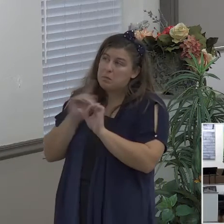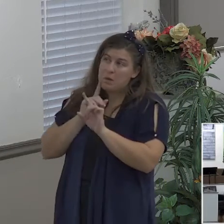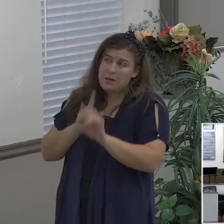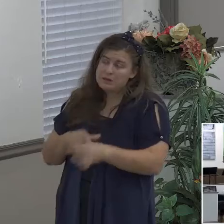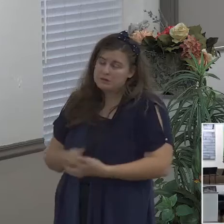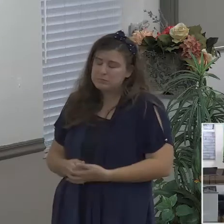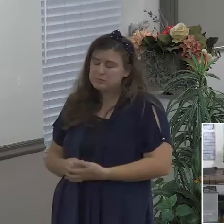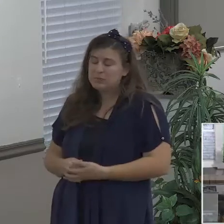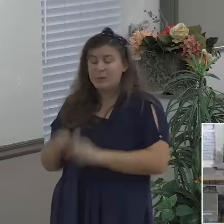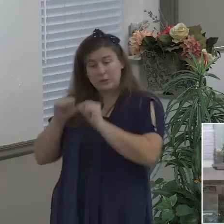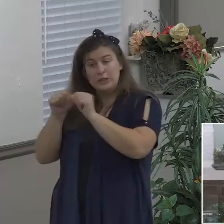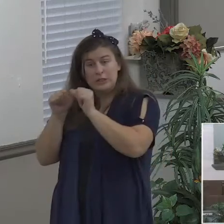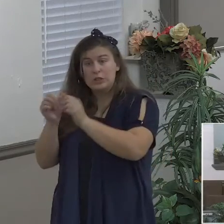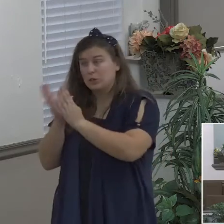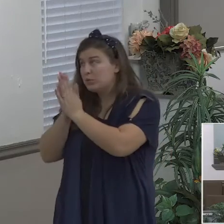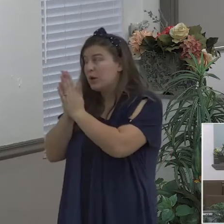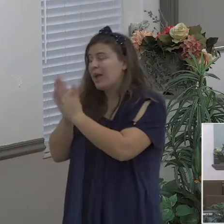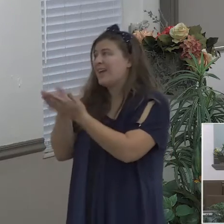which you desire